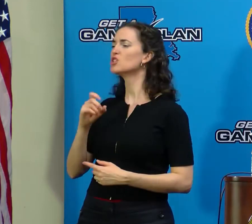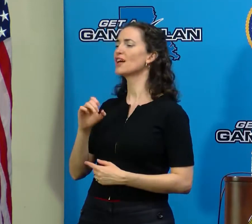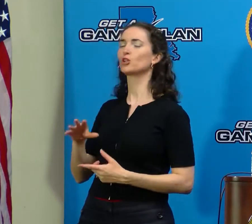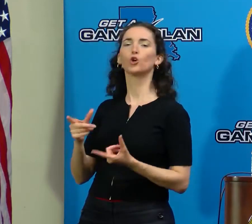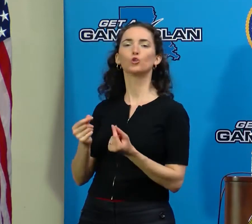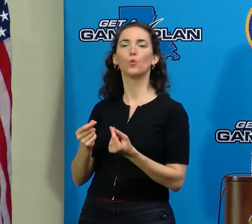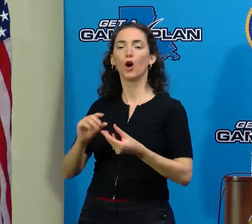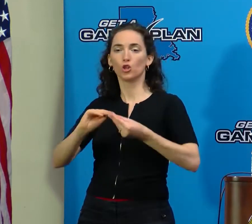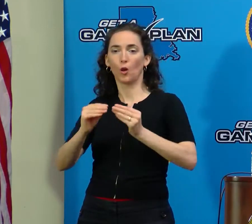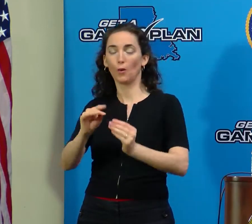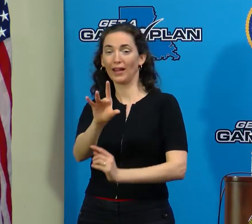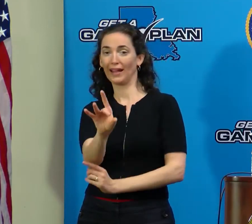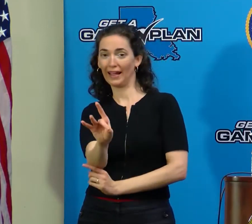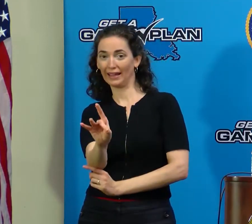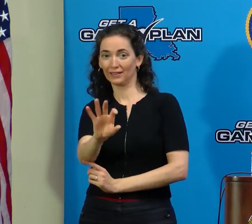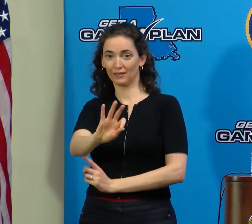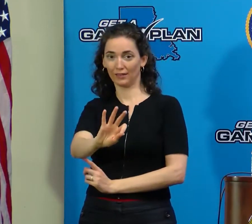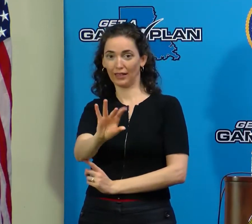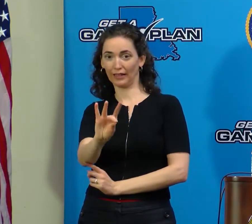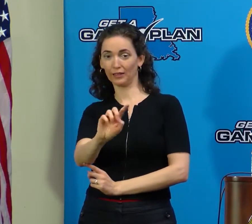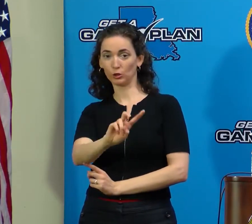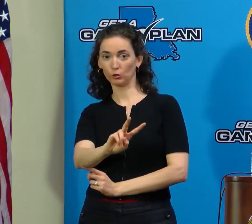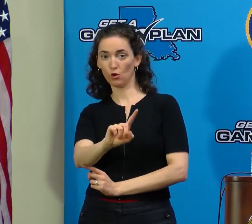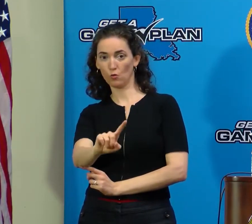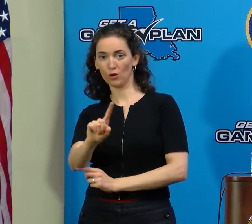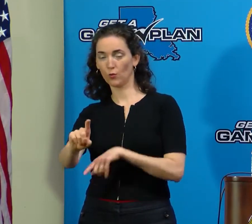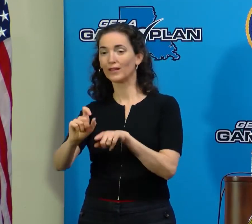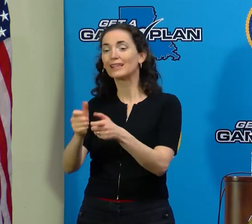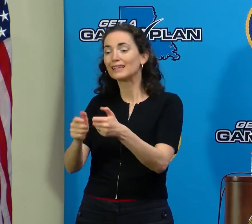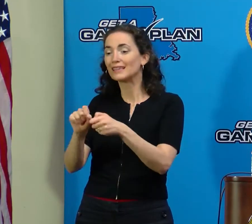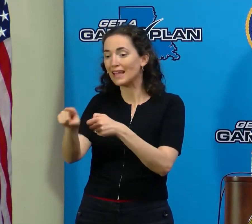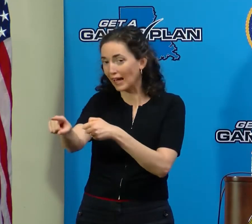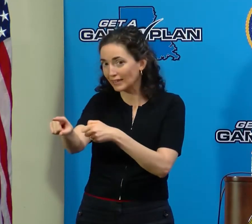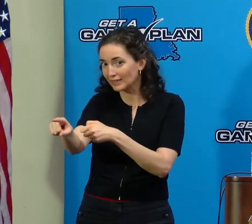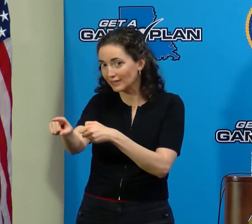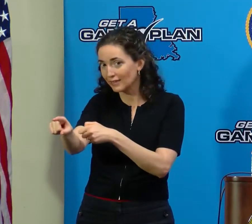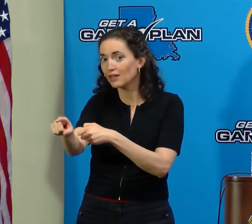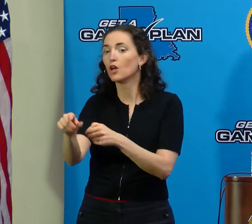-211 or you can call 211.